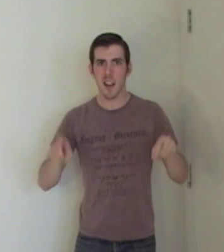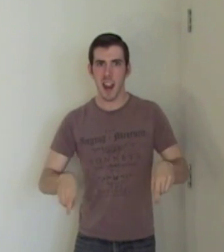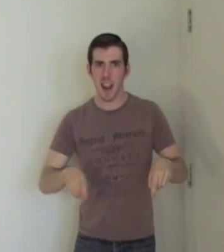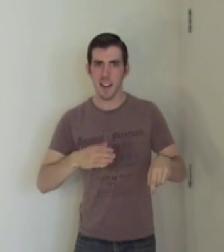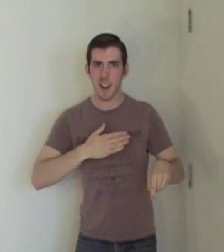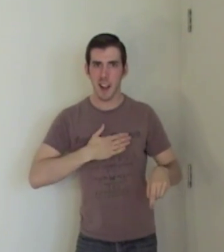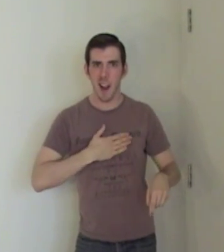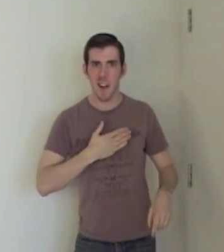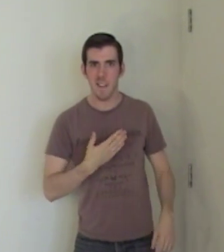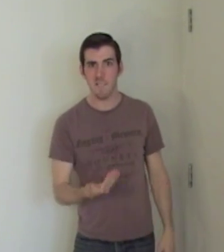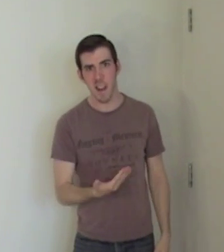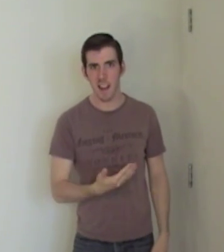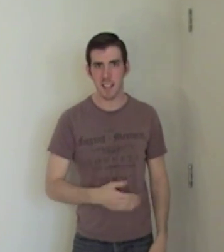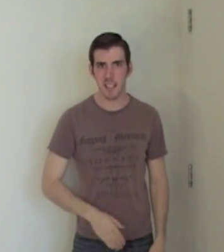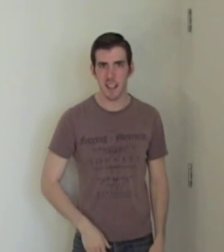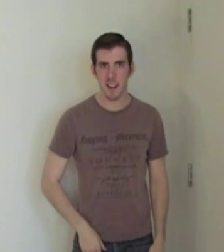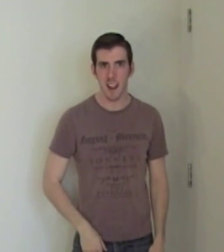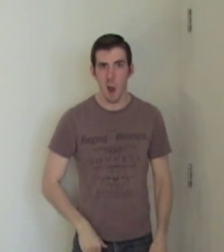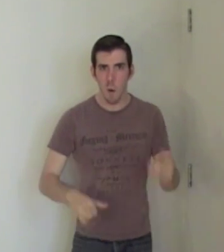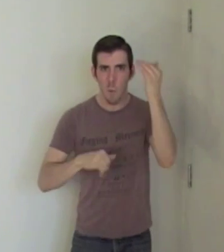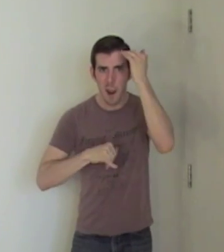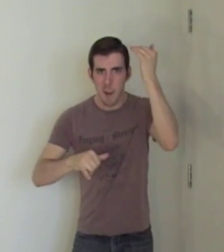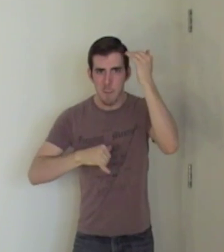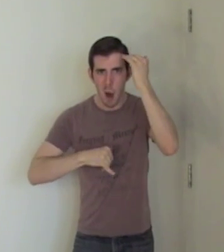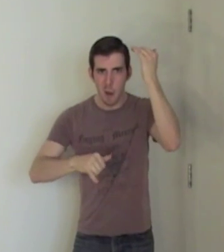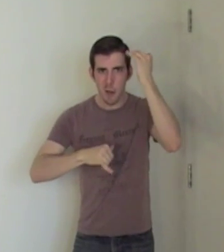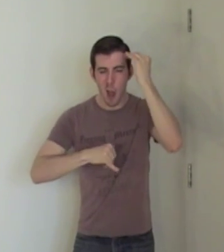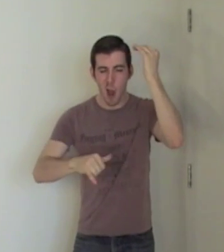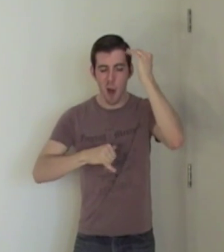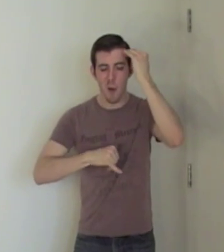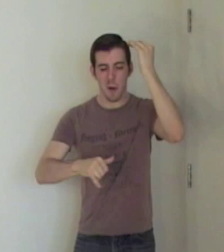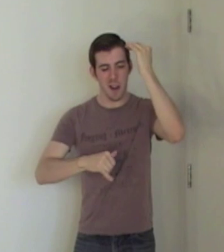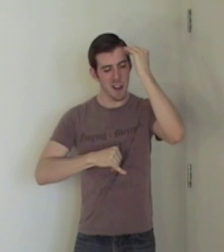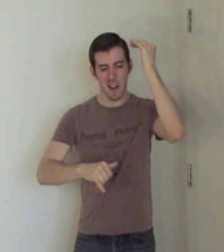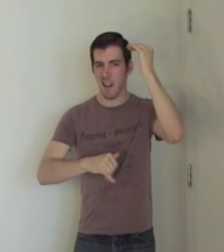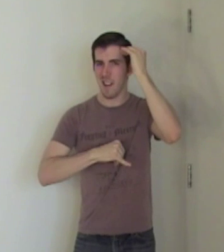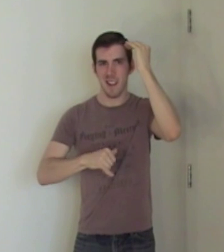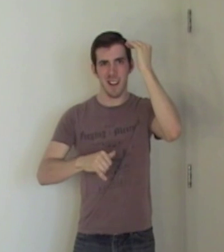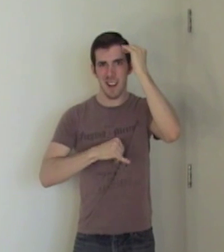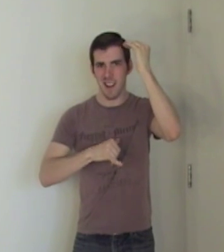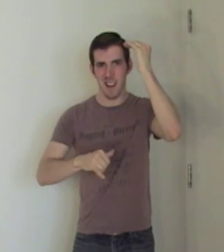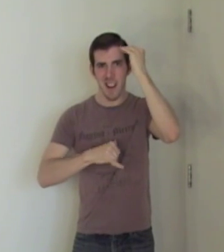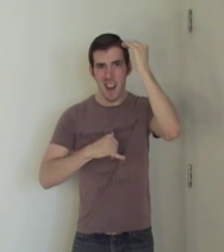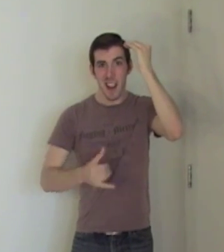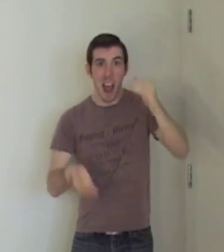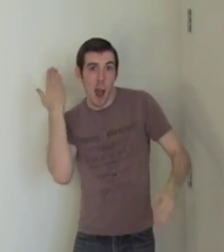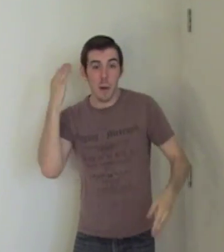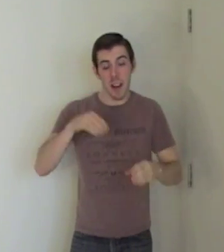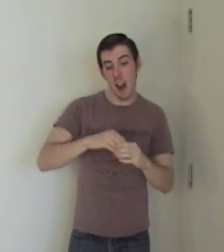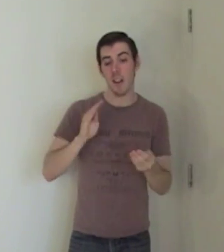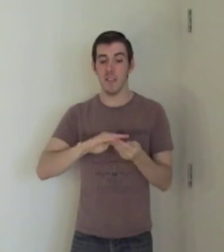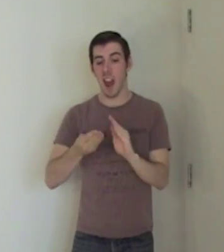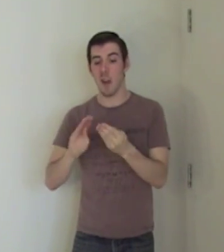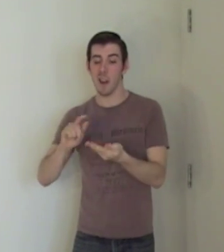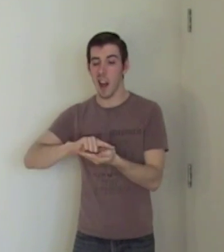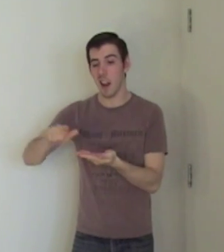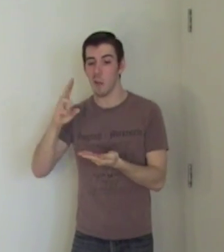take to confess? We both know Yeah, I was out of town last